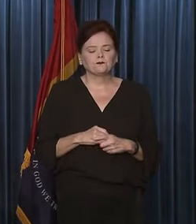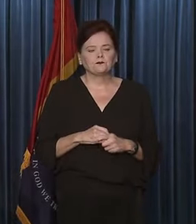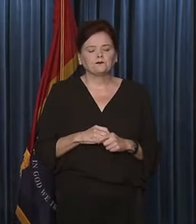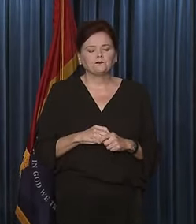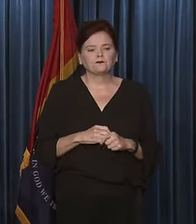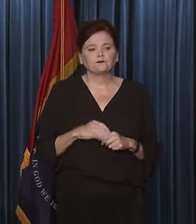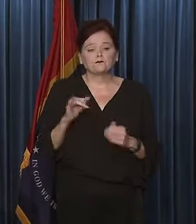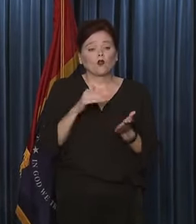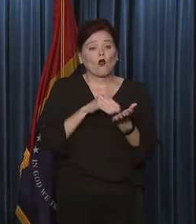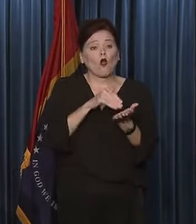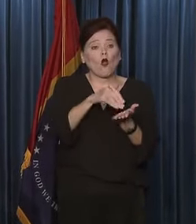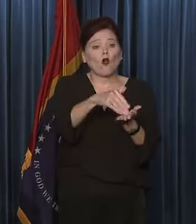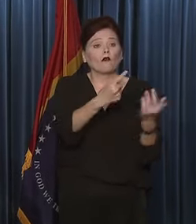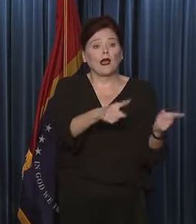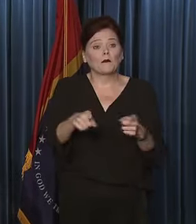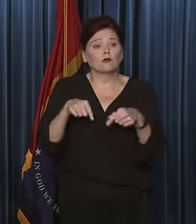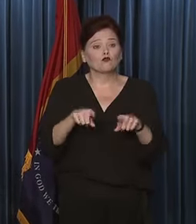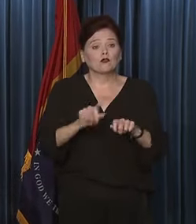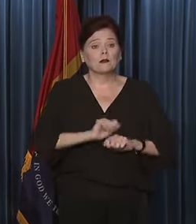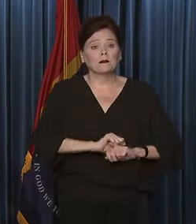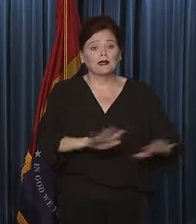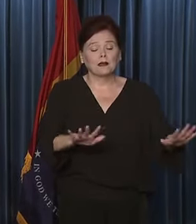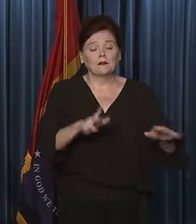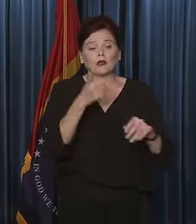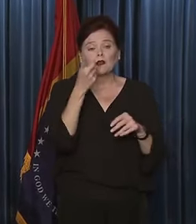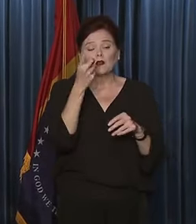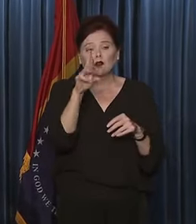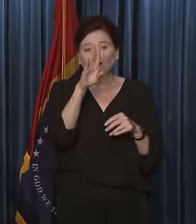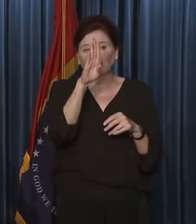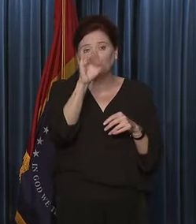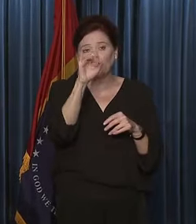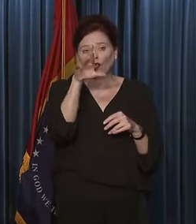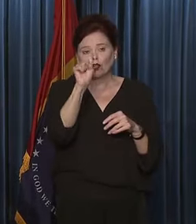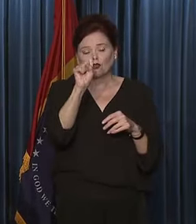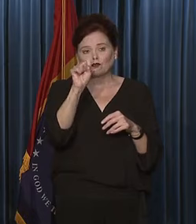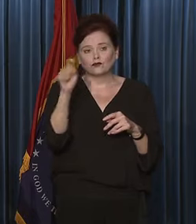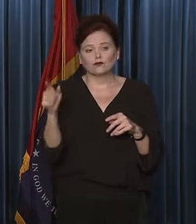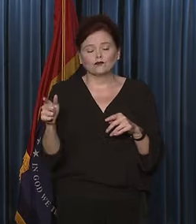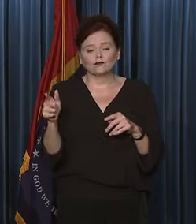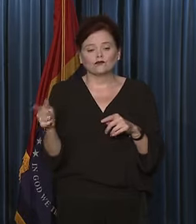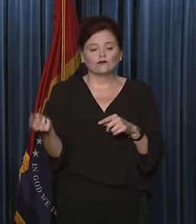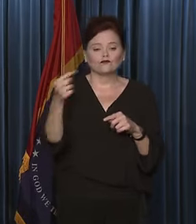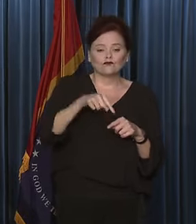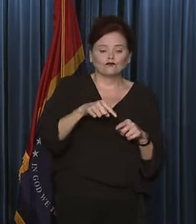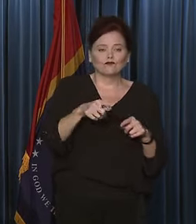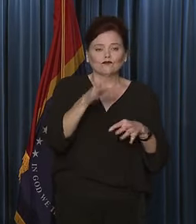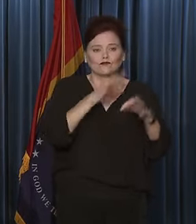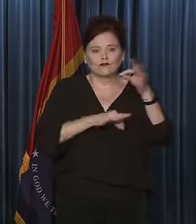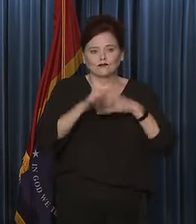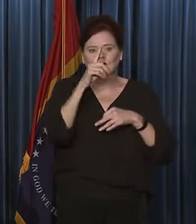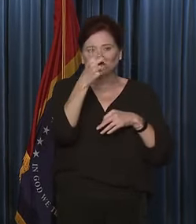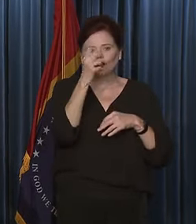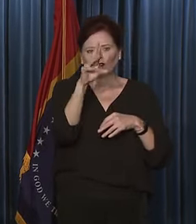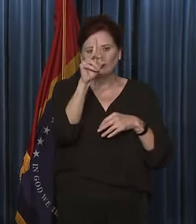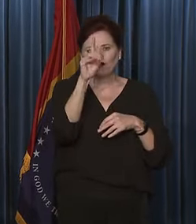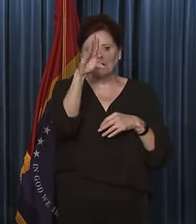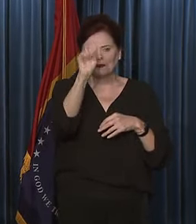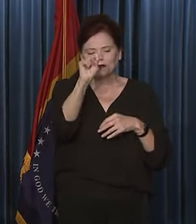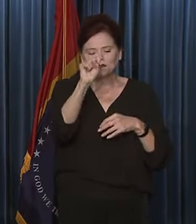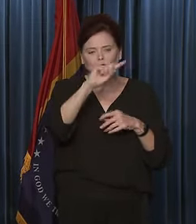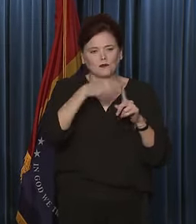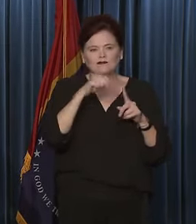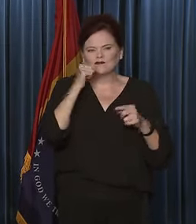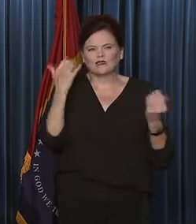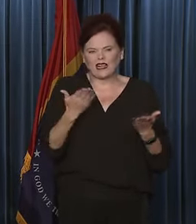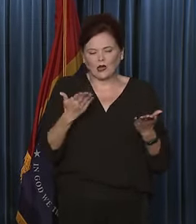As has often been the case throughout the pandemic, Dr. Byers steps in very capably for Dr. Dobbs in his